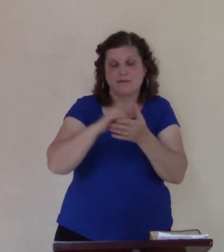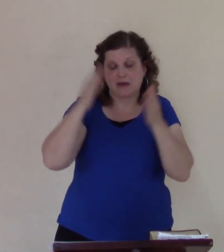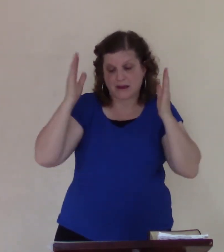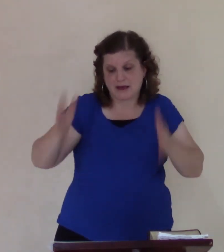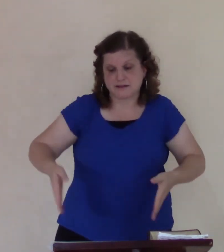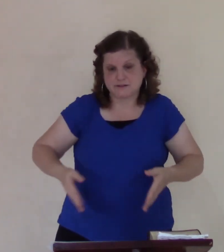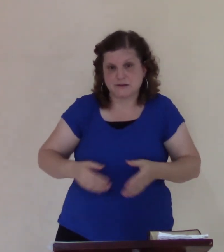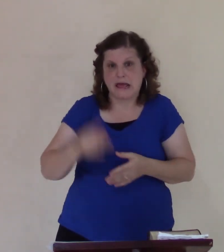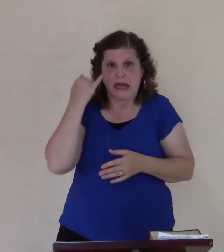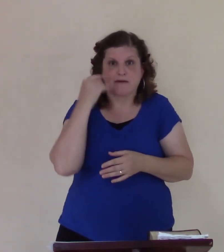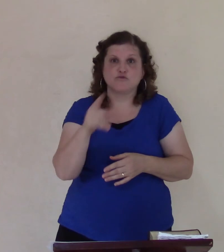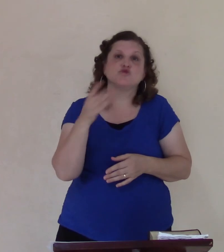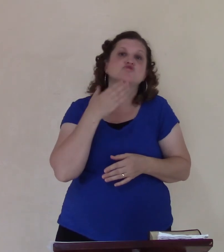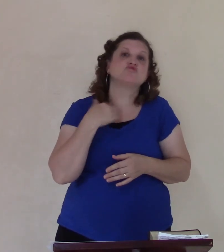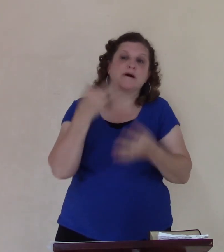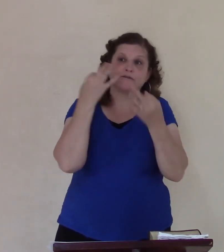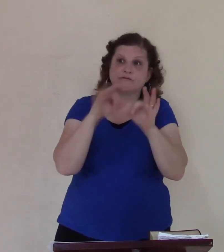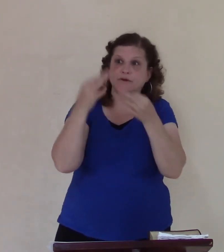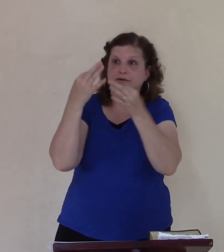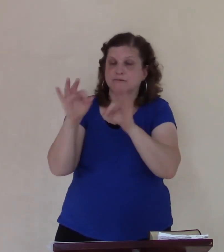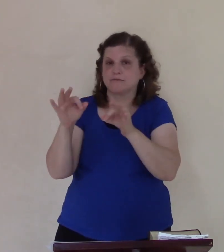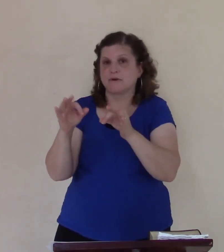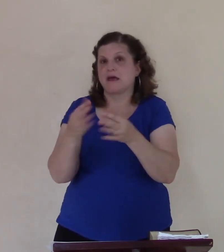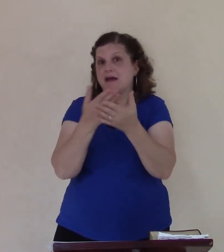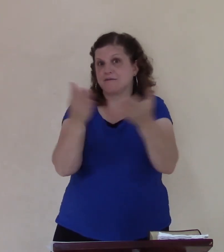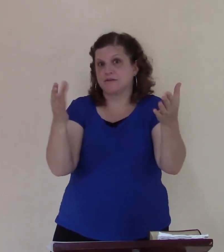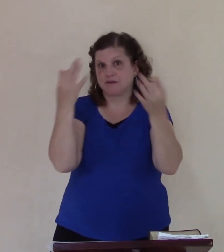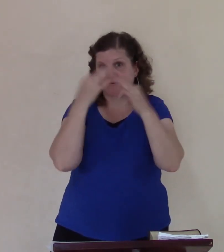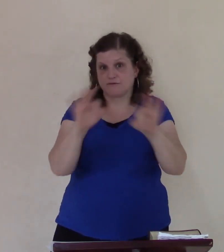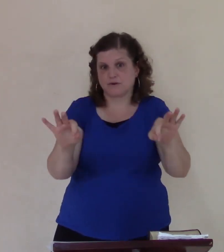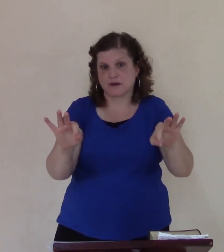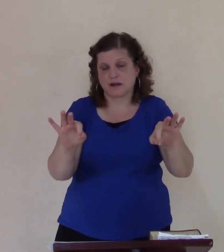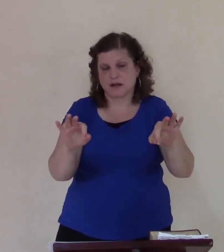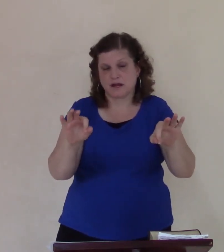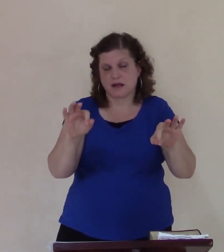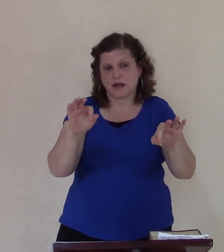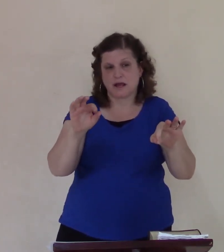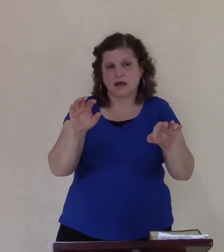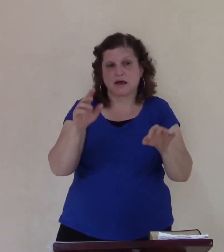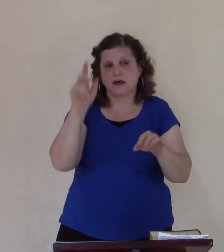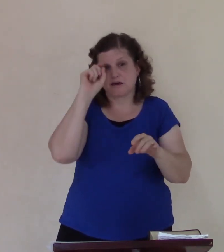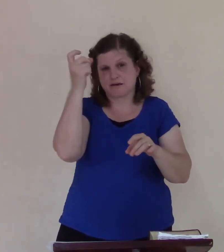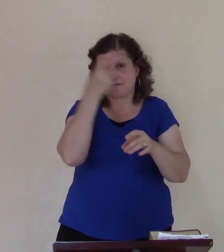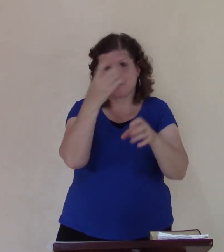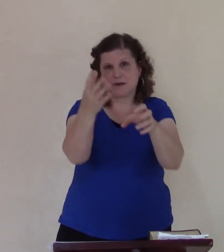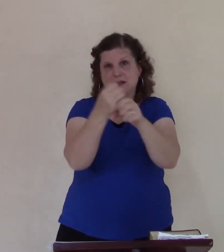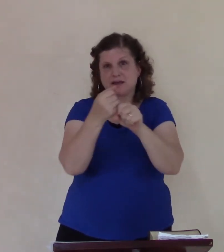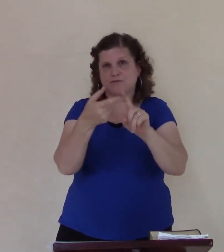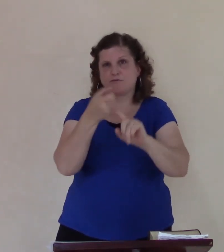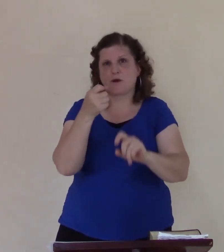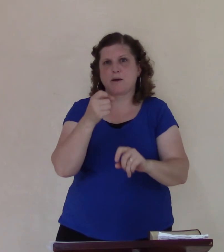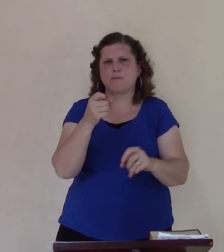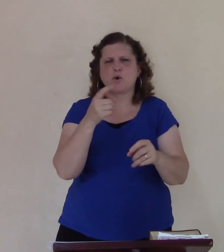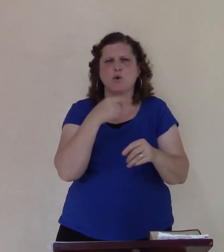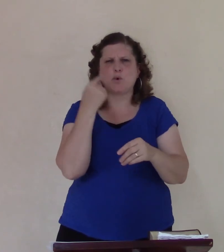programs you want government to give you everything for free where is government going to get it from you they